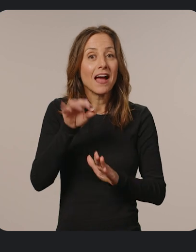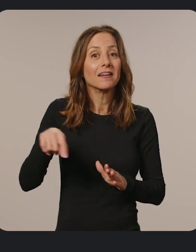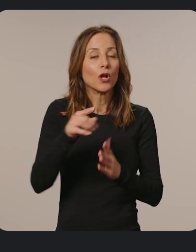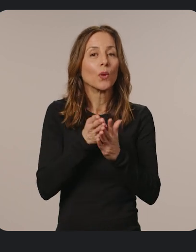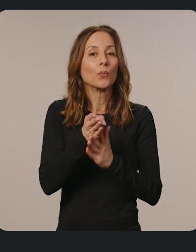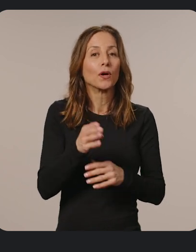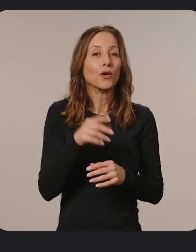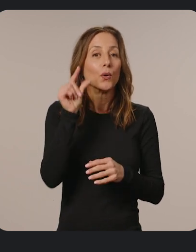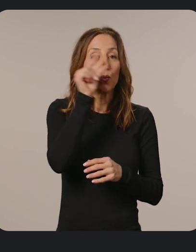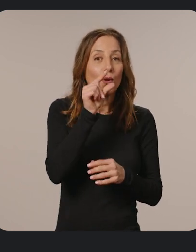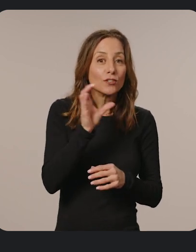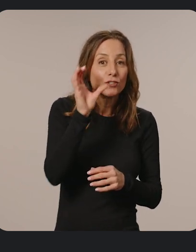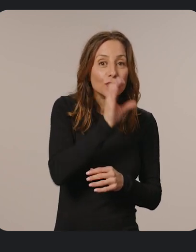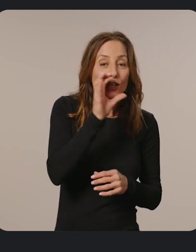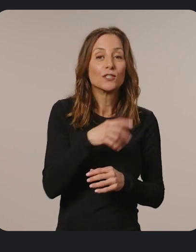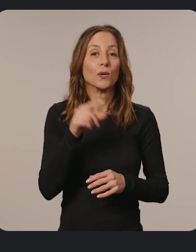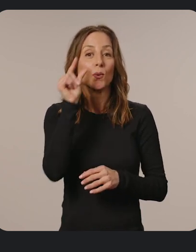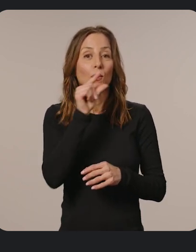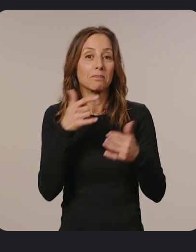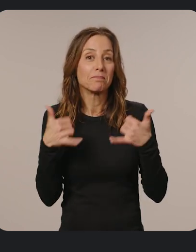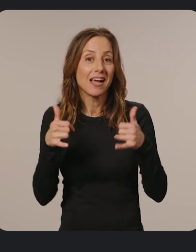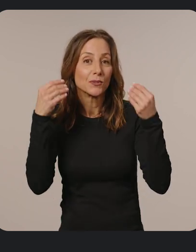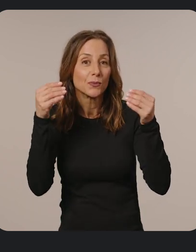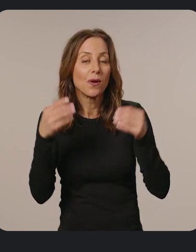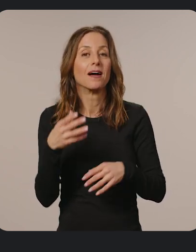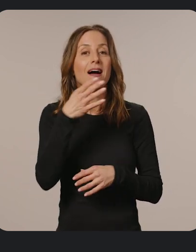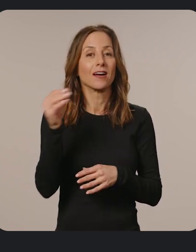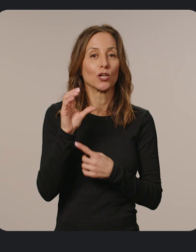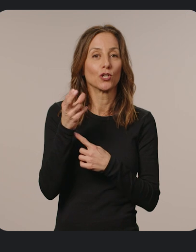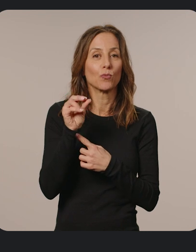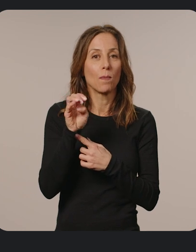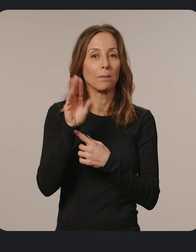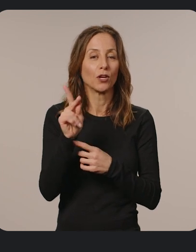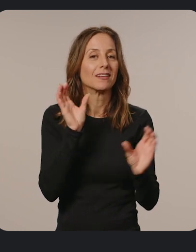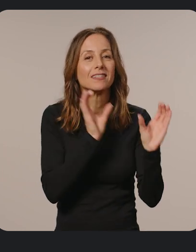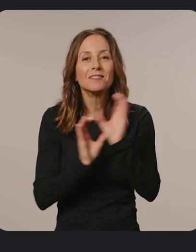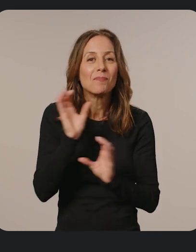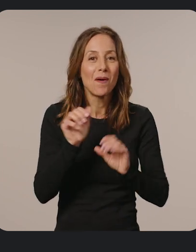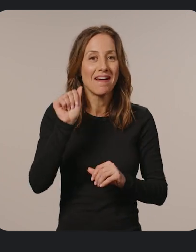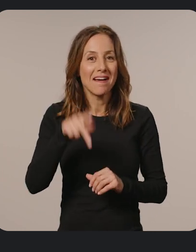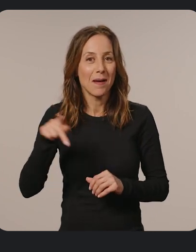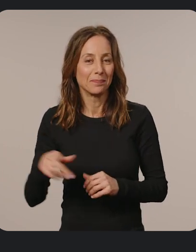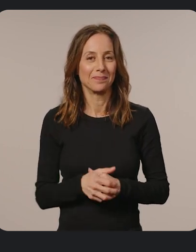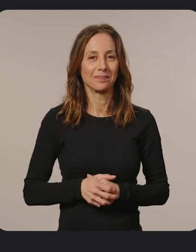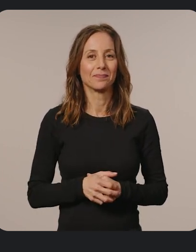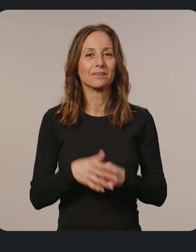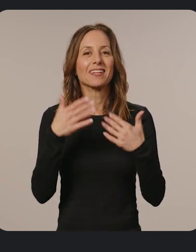They can find them through Google Search, the Google Play Store, and the Chromebook Explorer. Let's take a closer